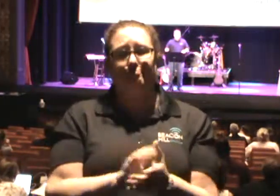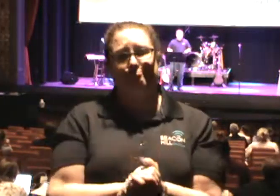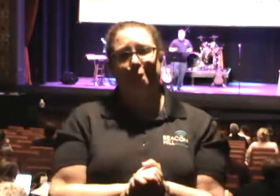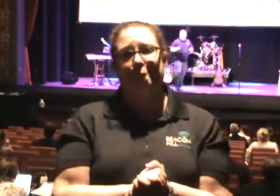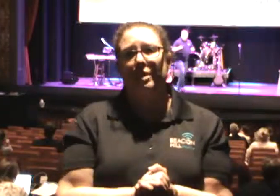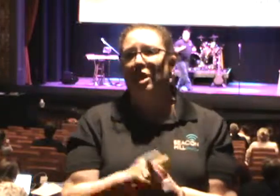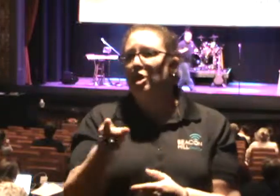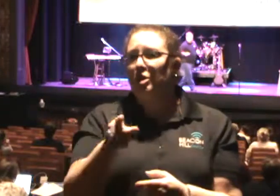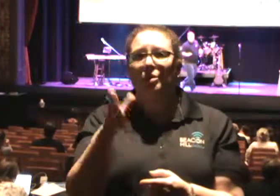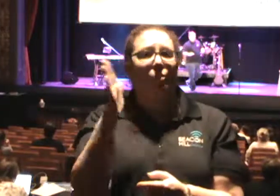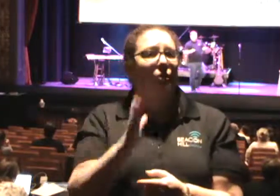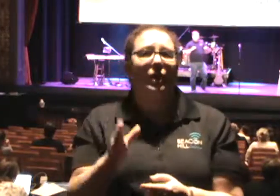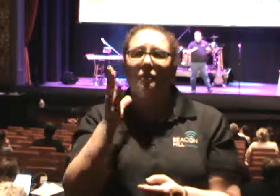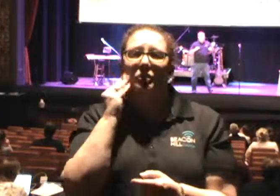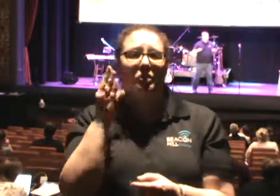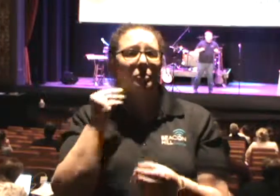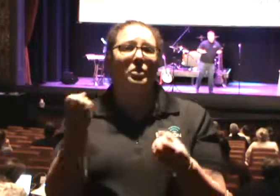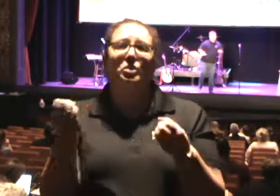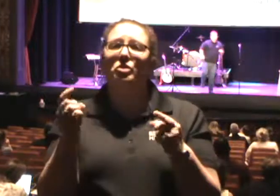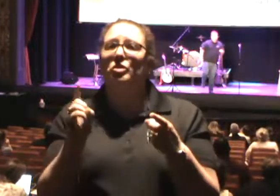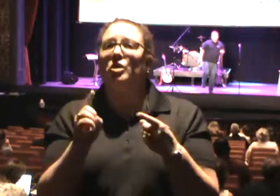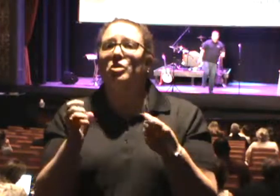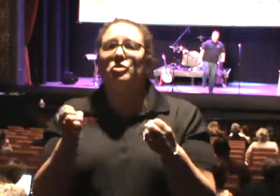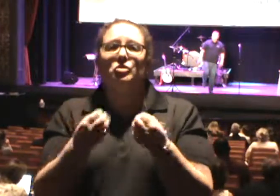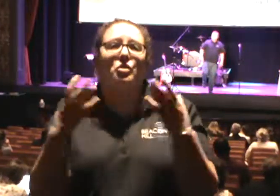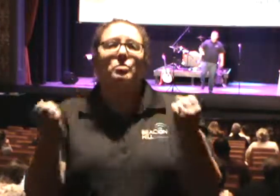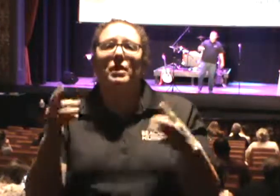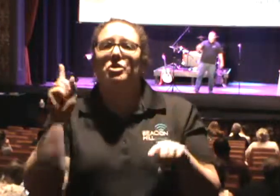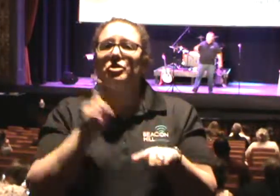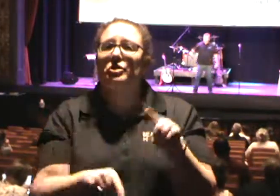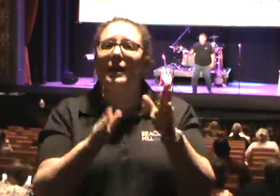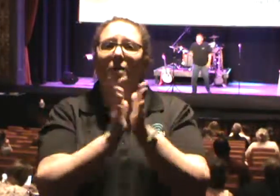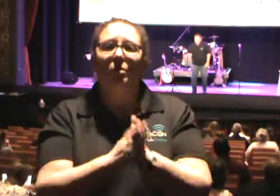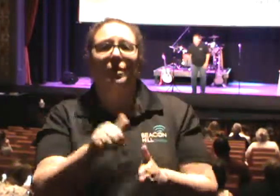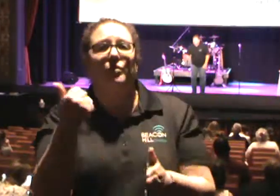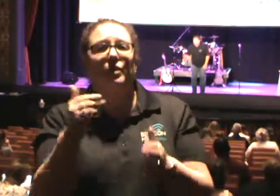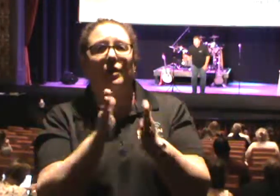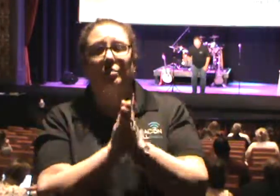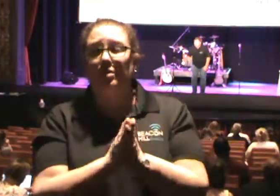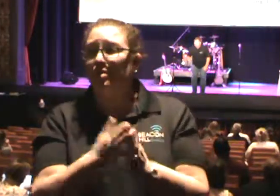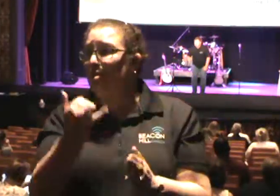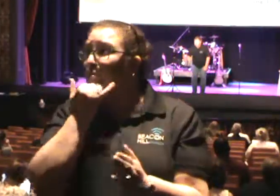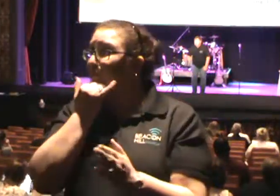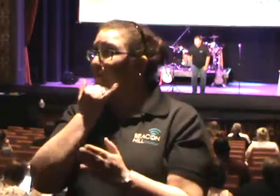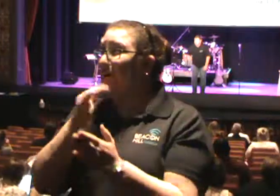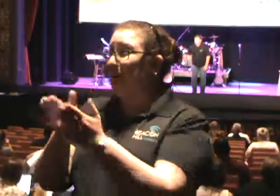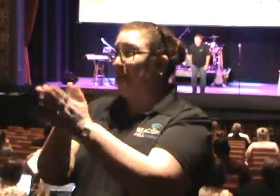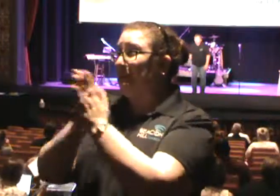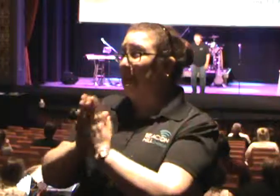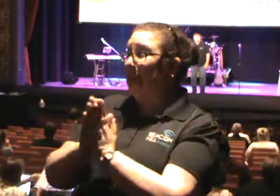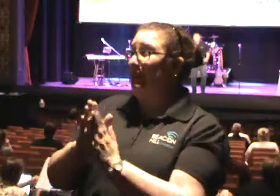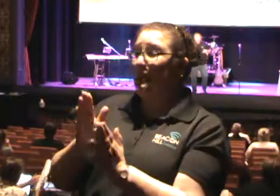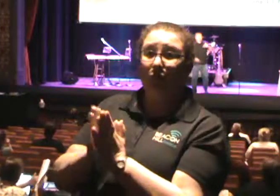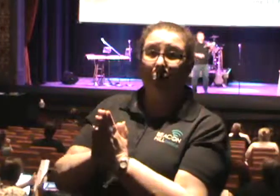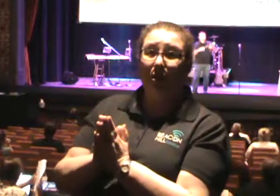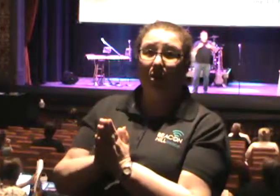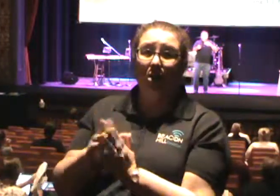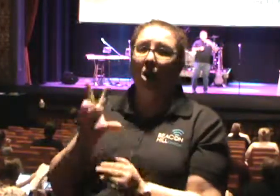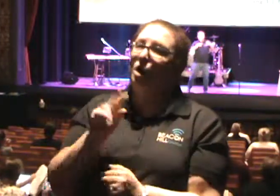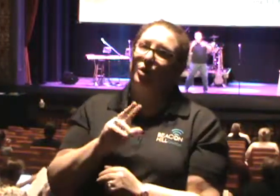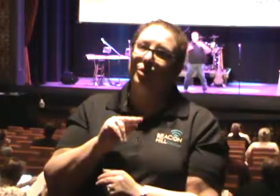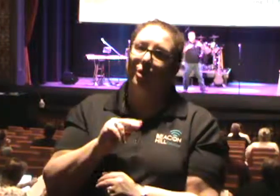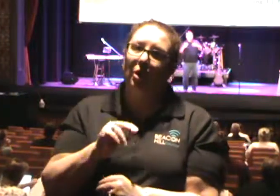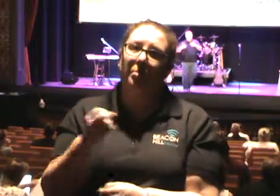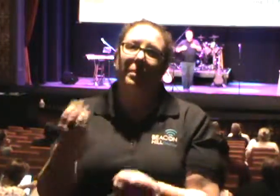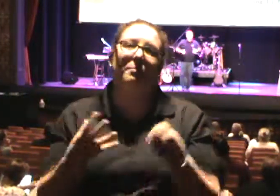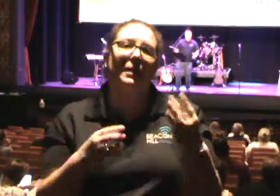You're never going through so much that you can't pray for somebody else. Is it wrong to ask for prayer? No. But so many times we